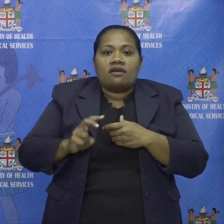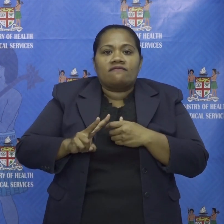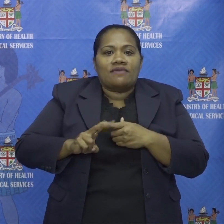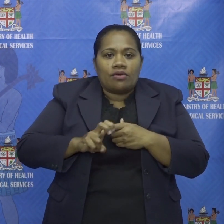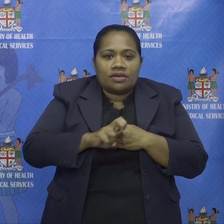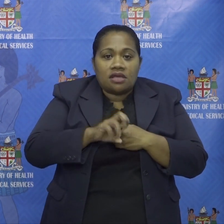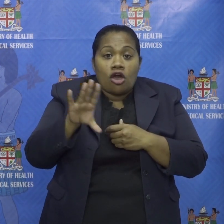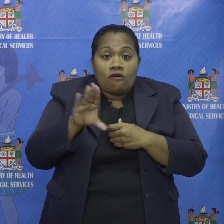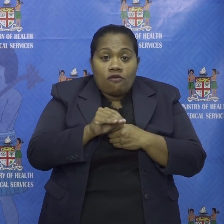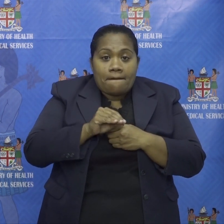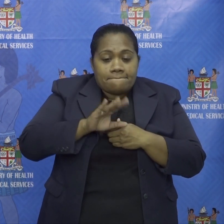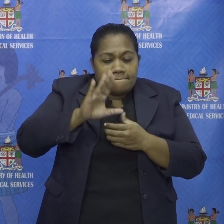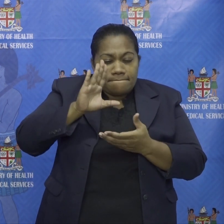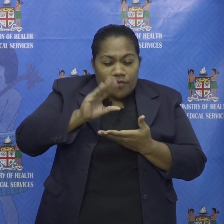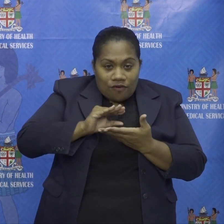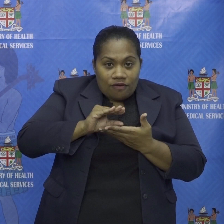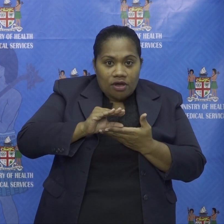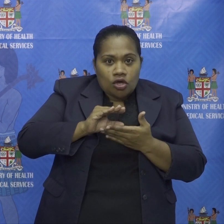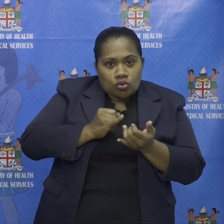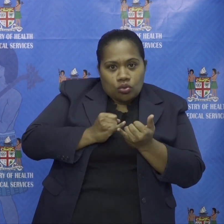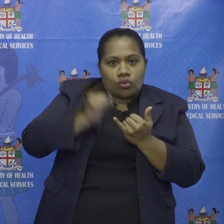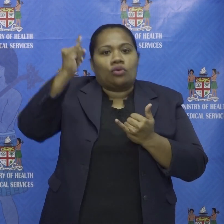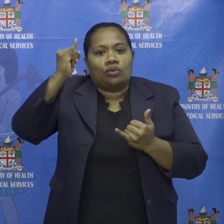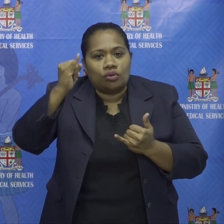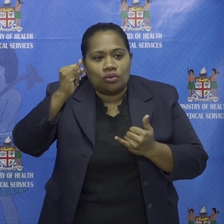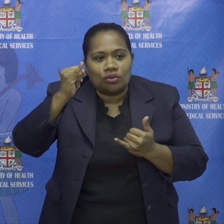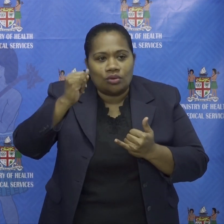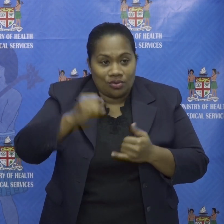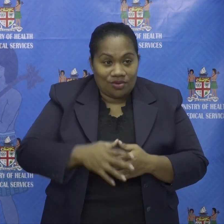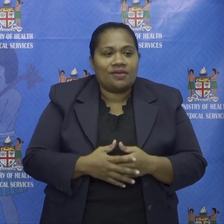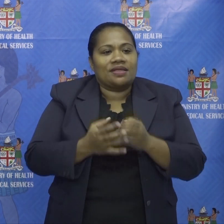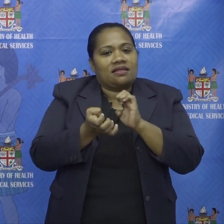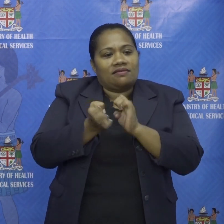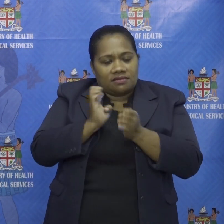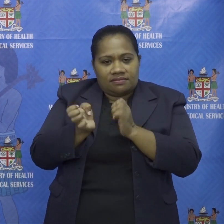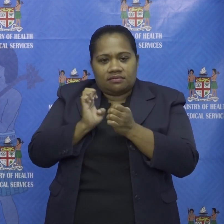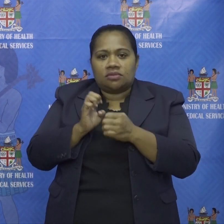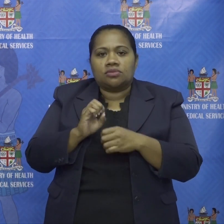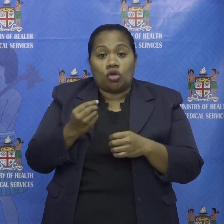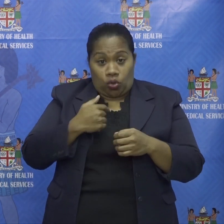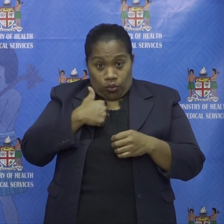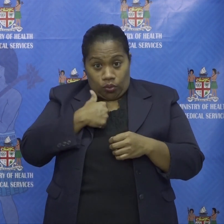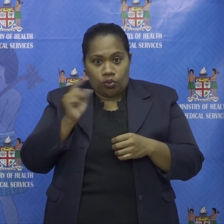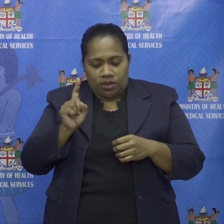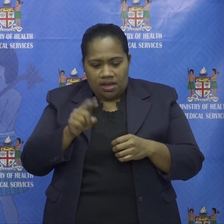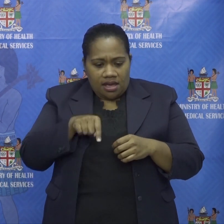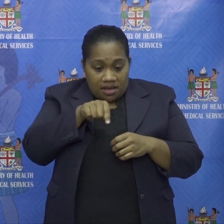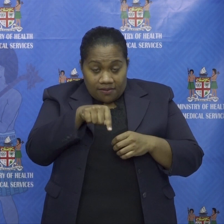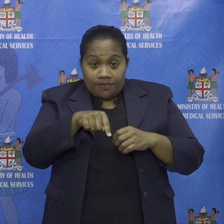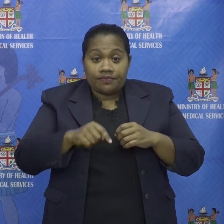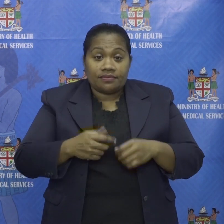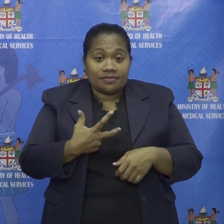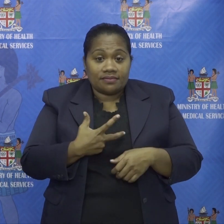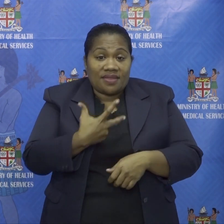disease okay as far as i can work out the vaccine does seem to have